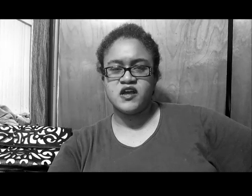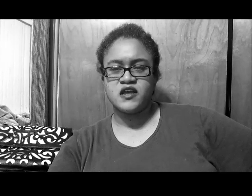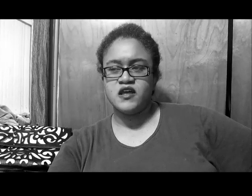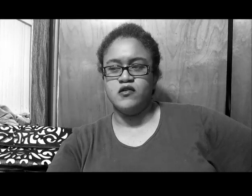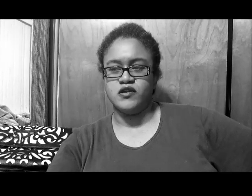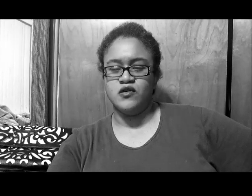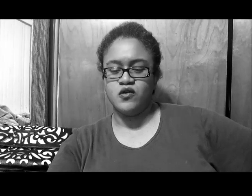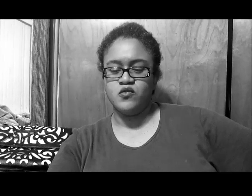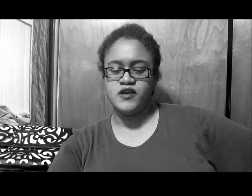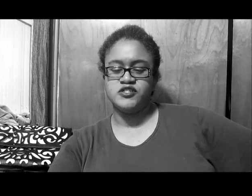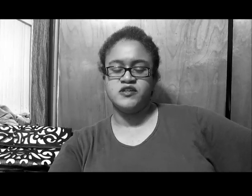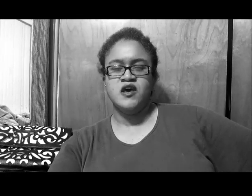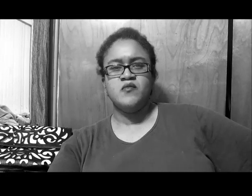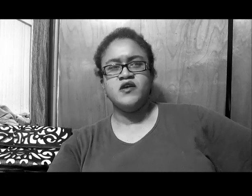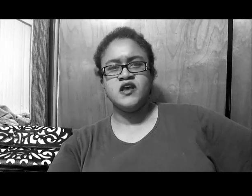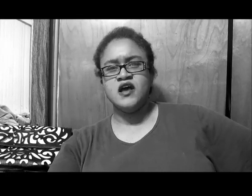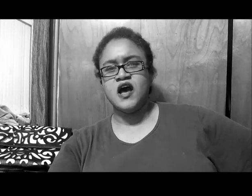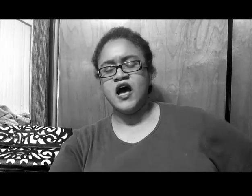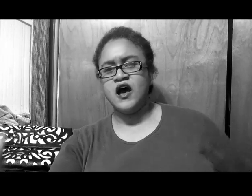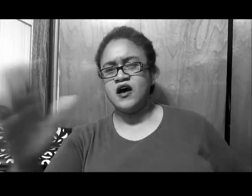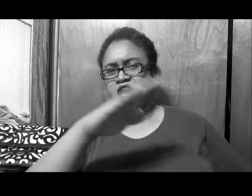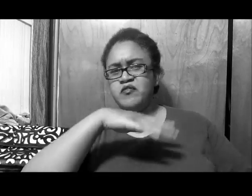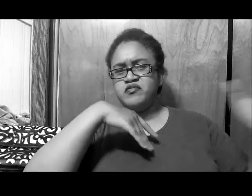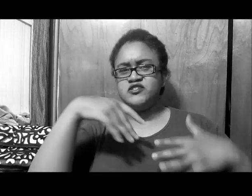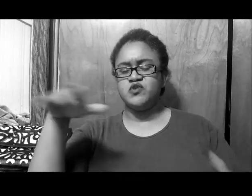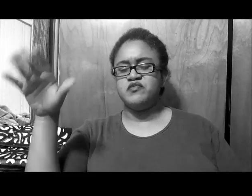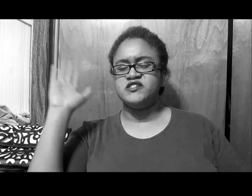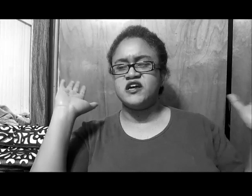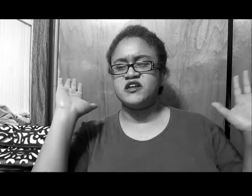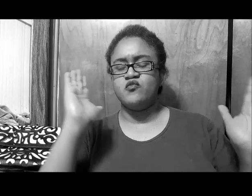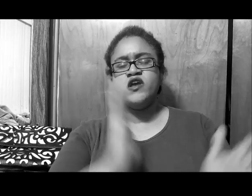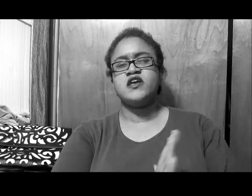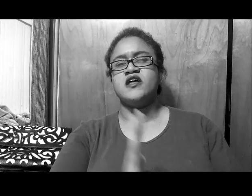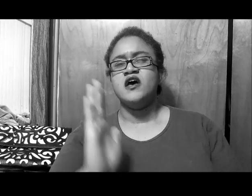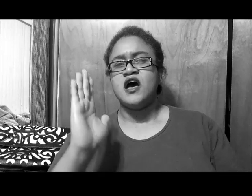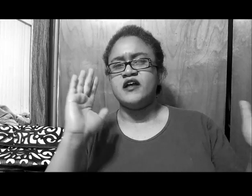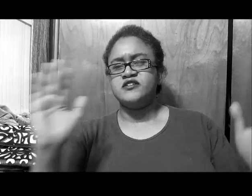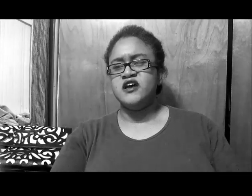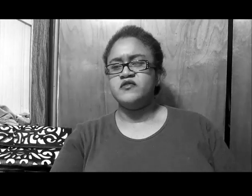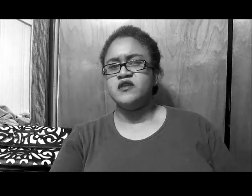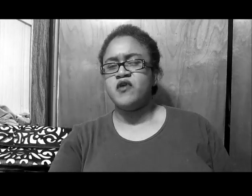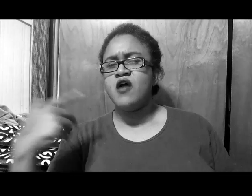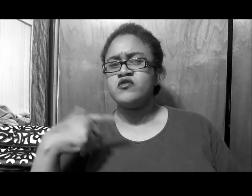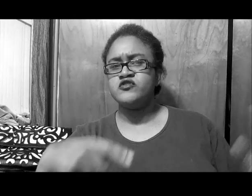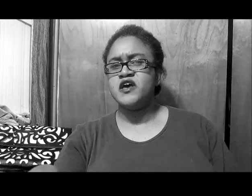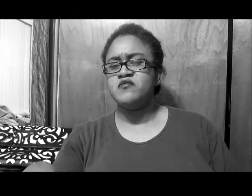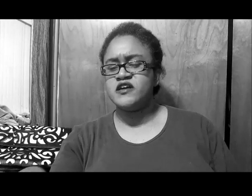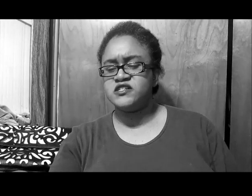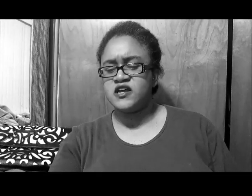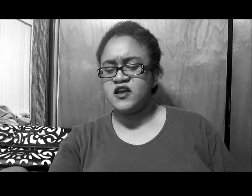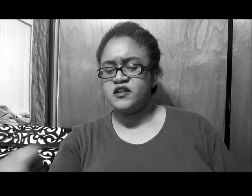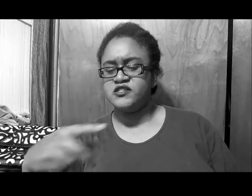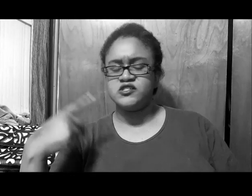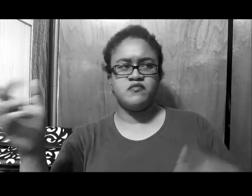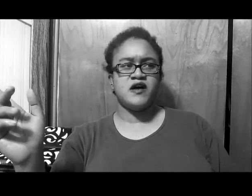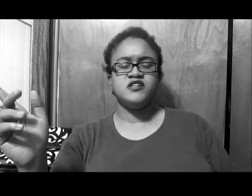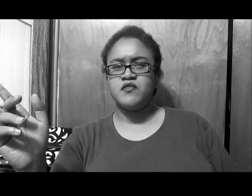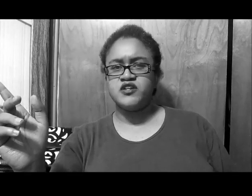I can't, with the duration, but yeah, uh, happy plus week, place night, weekend, I definitely, probably will do, many minutes tonight, and this stuff, by the time I